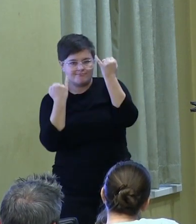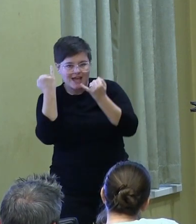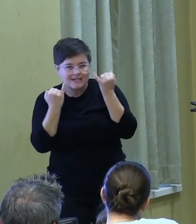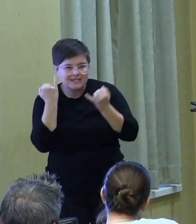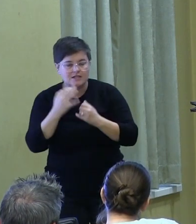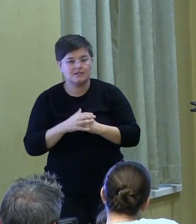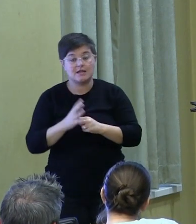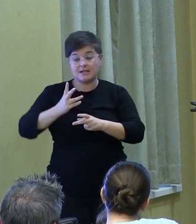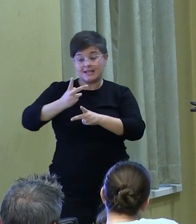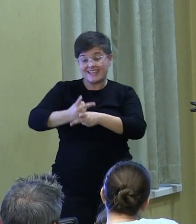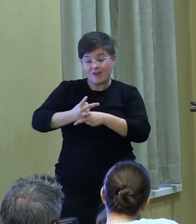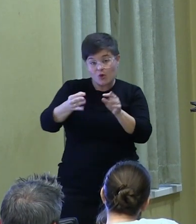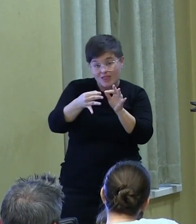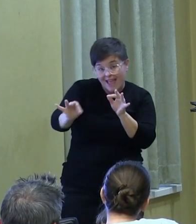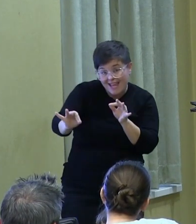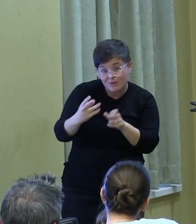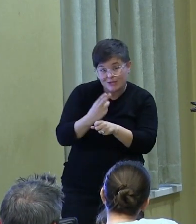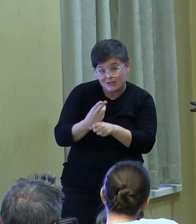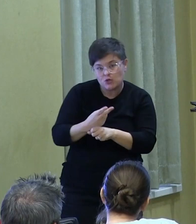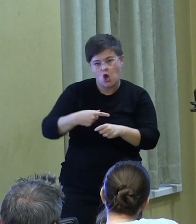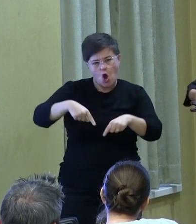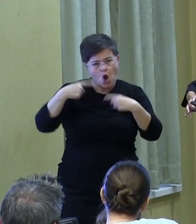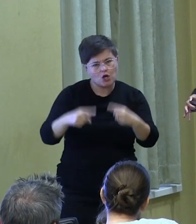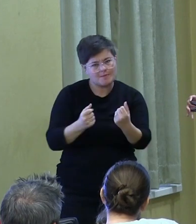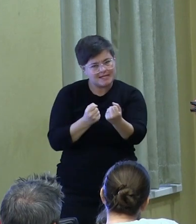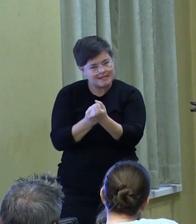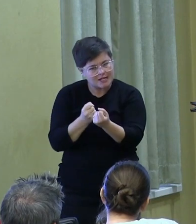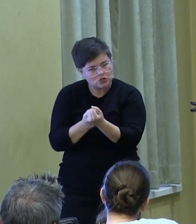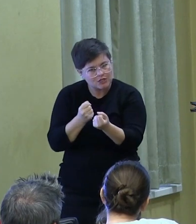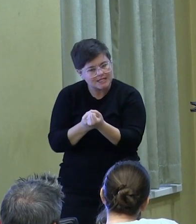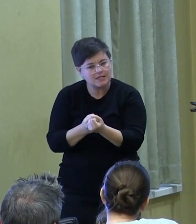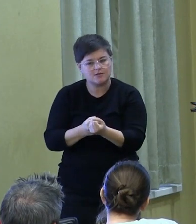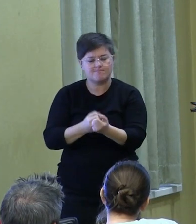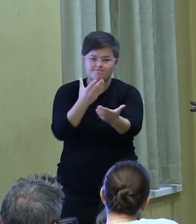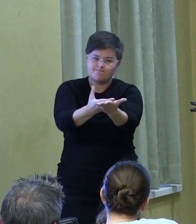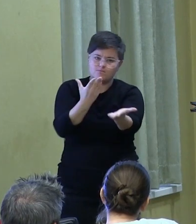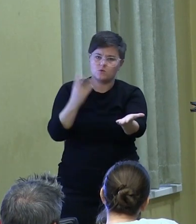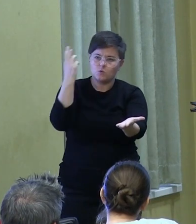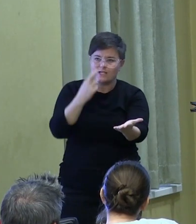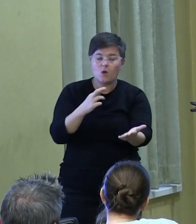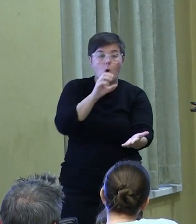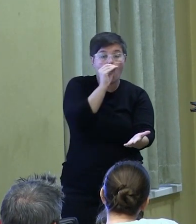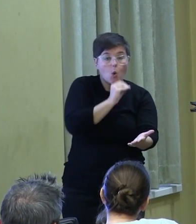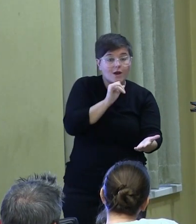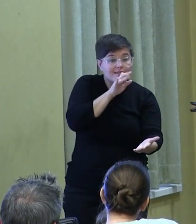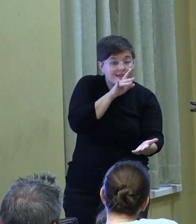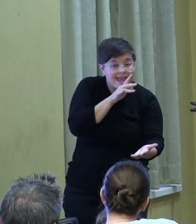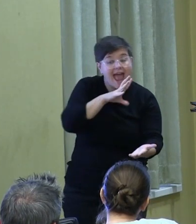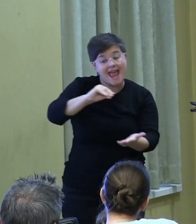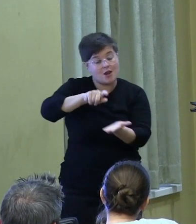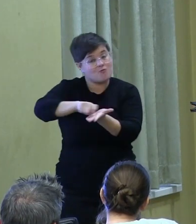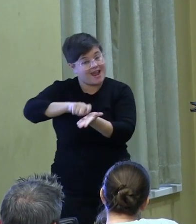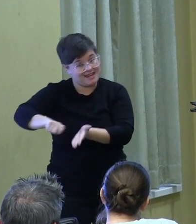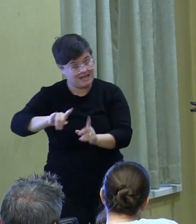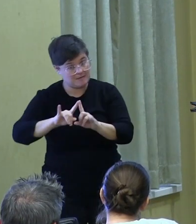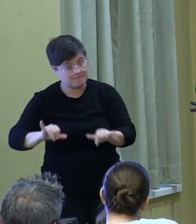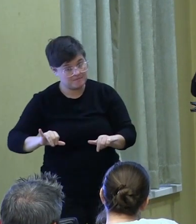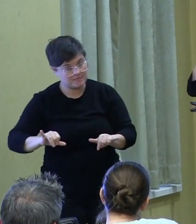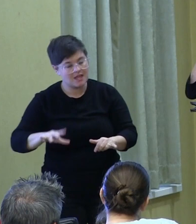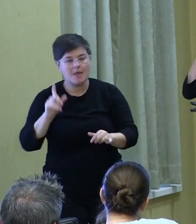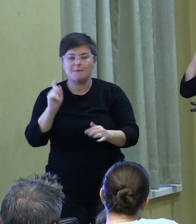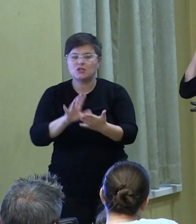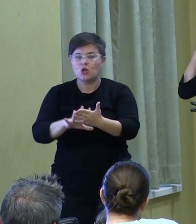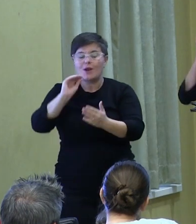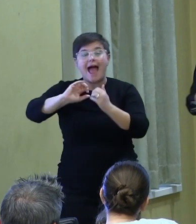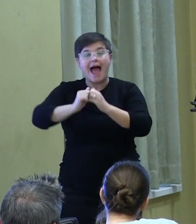careful language, using argumentation to justify their reasoning both orally and in writing. But they also have to learn